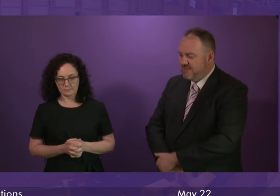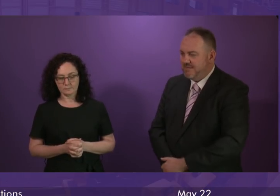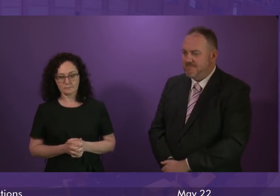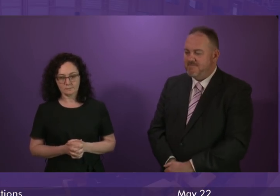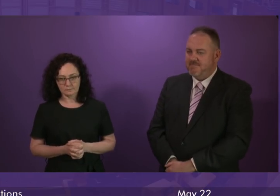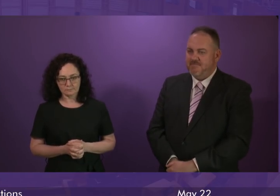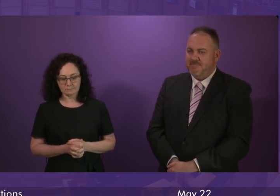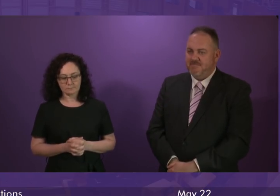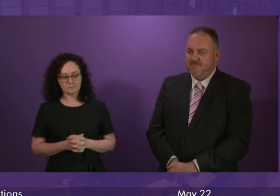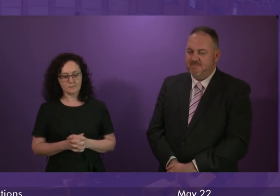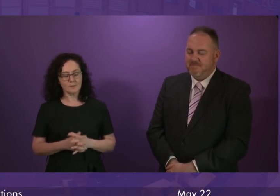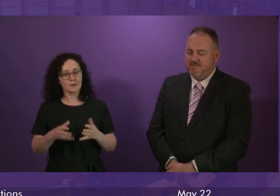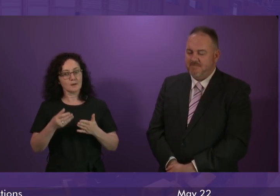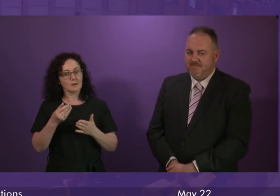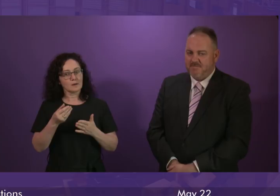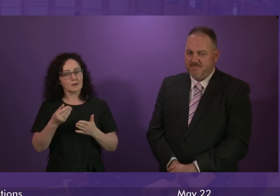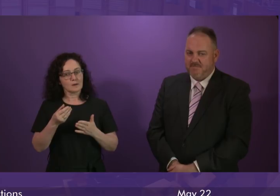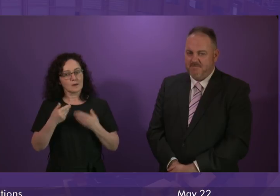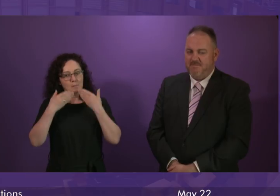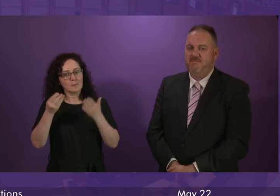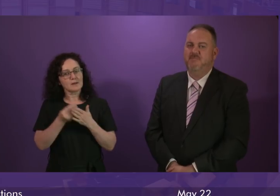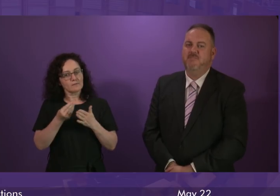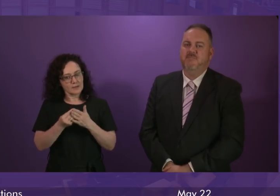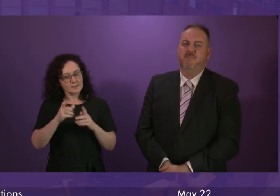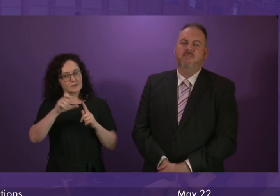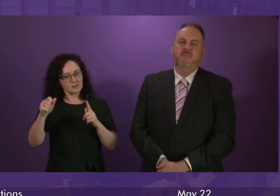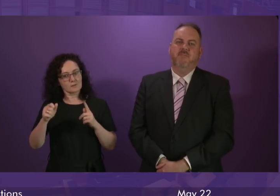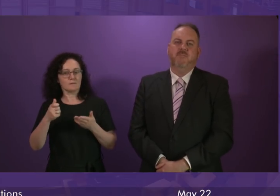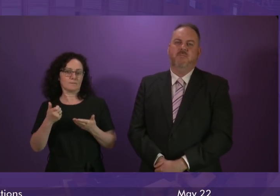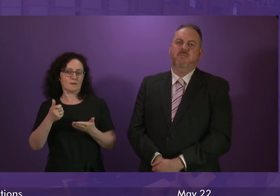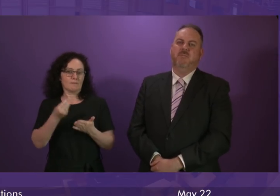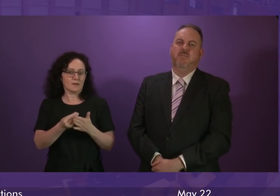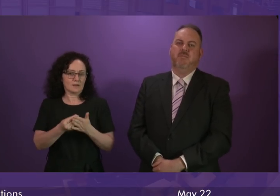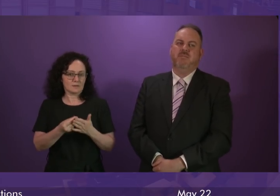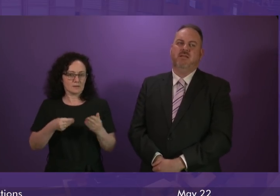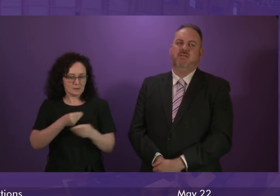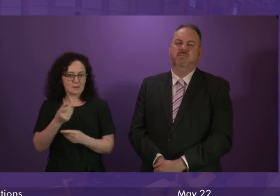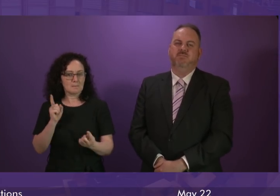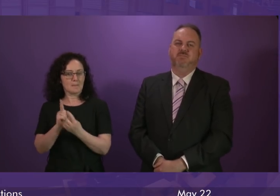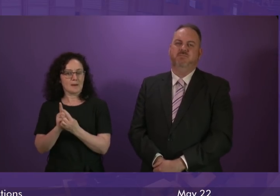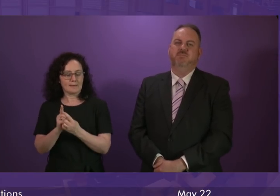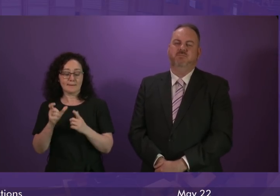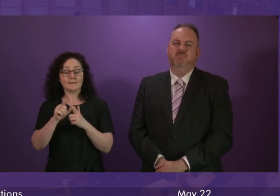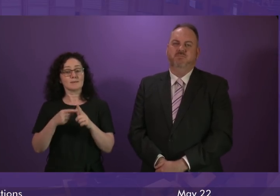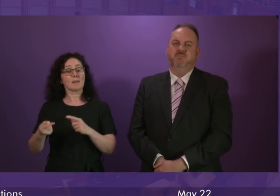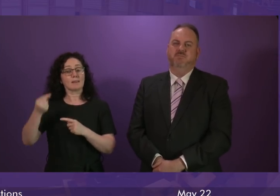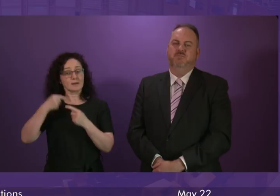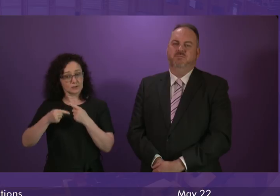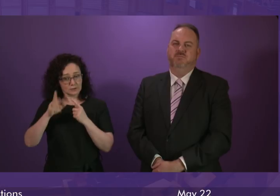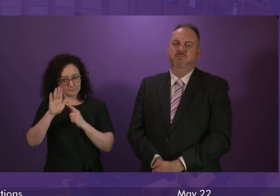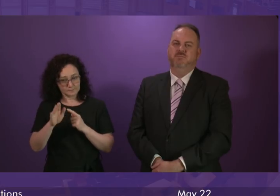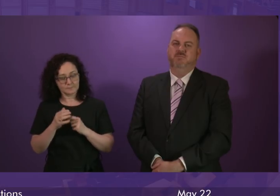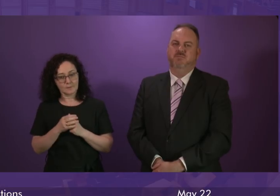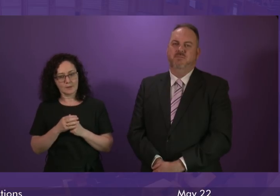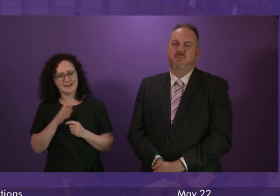The Public Finance and Digital Economy Minister met with the payment systems regulator in December last year to urge it to use its